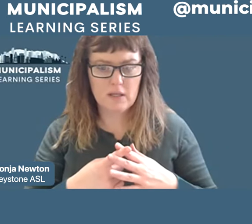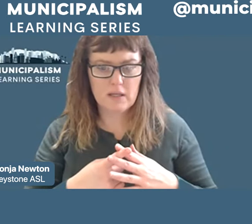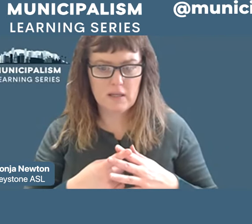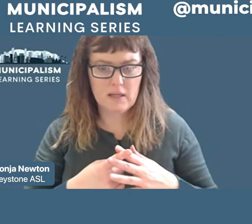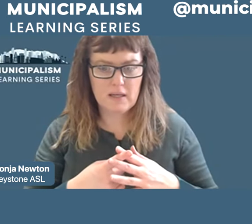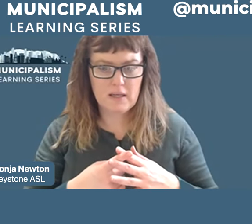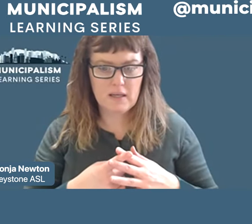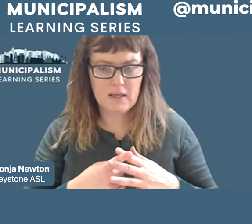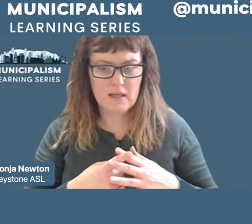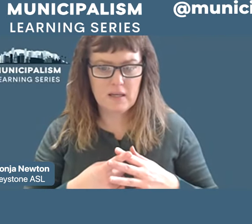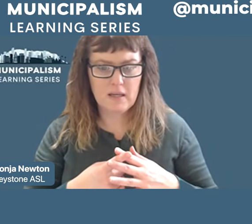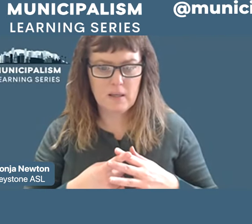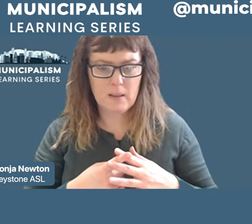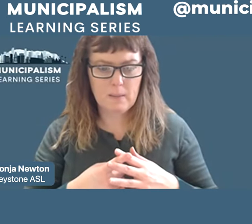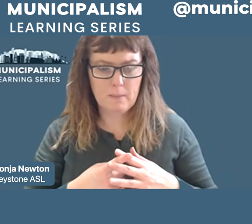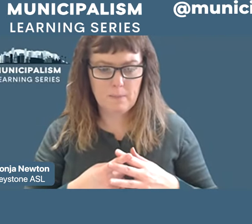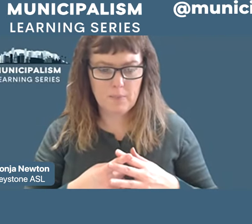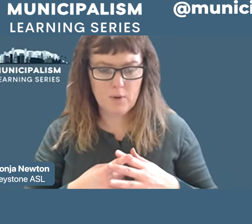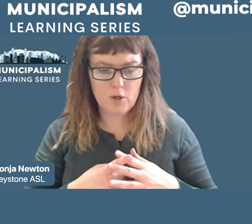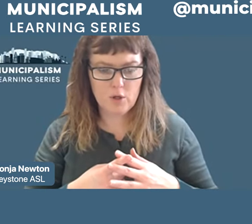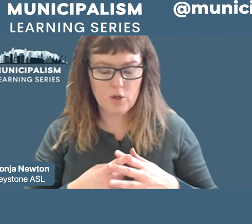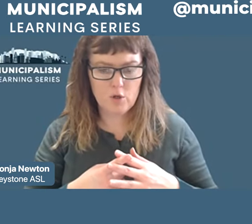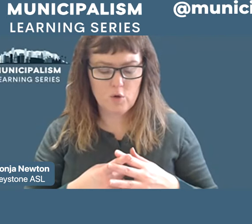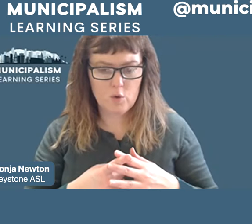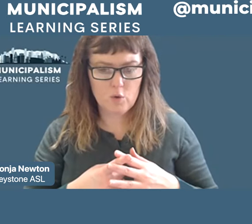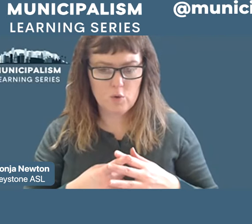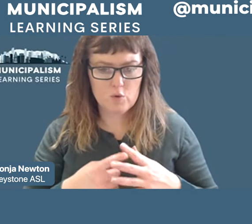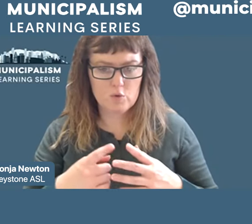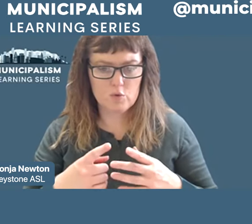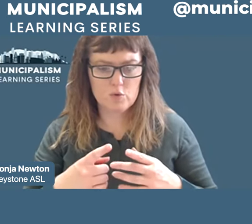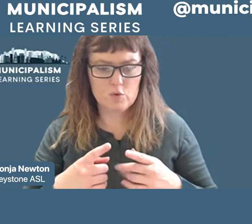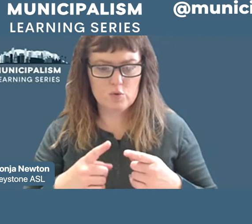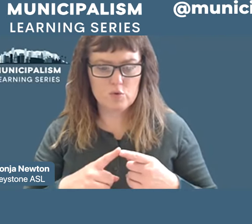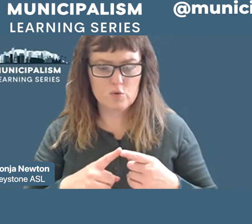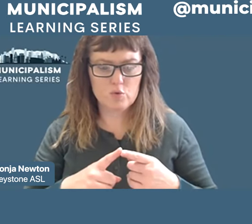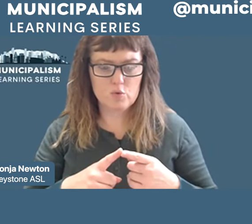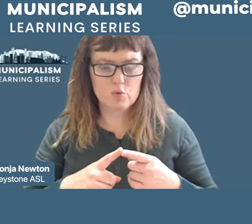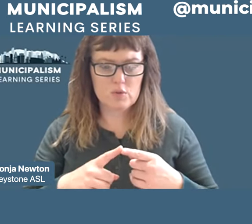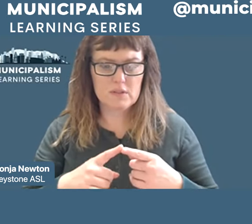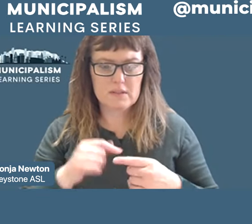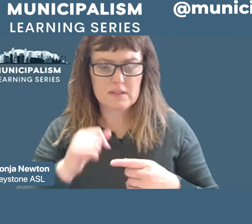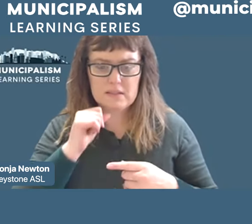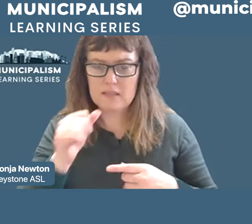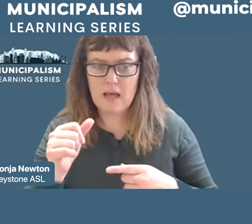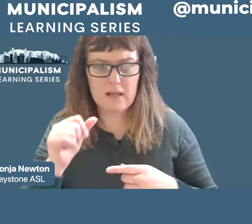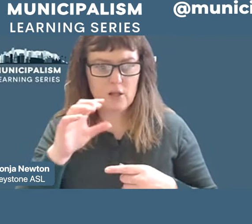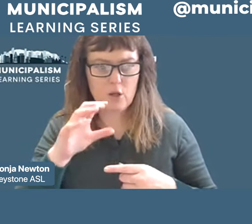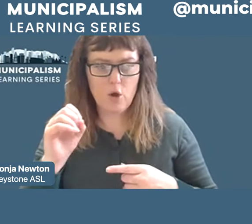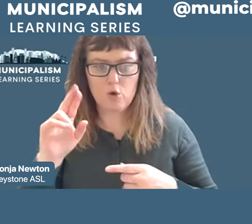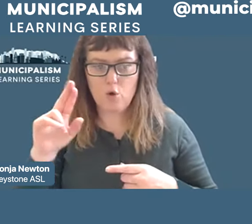sides who is not the corporate Democrat we like for instance here